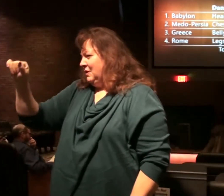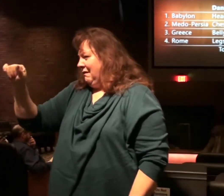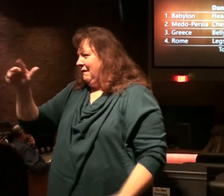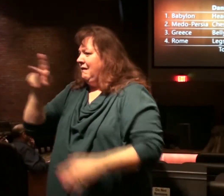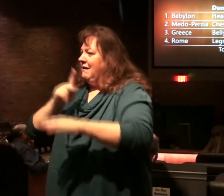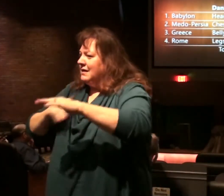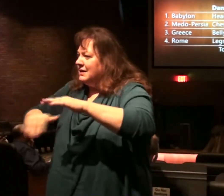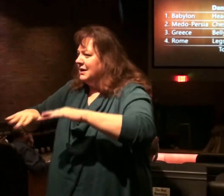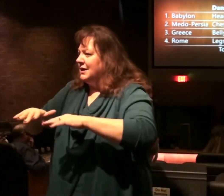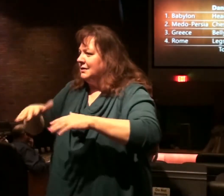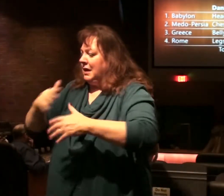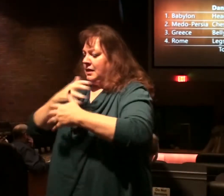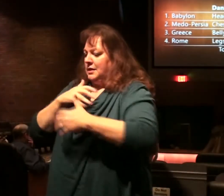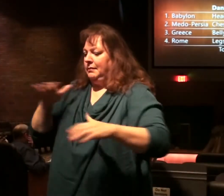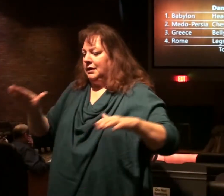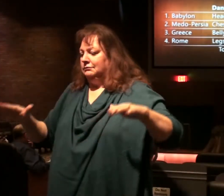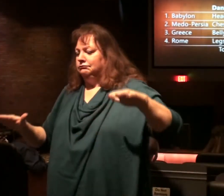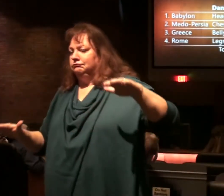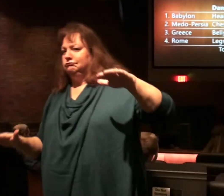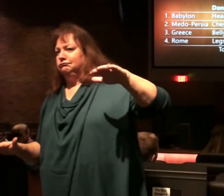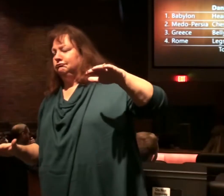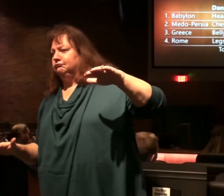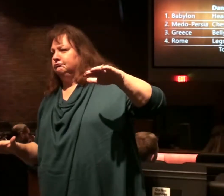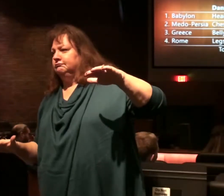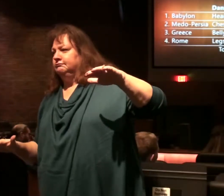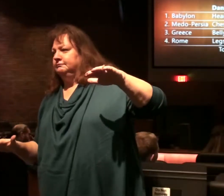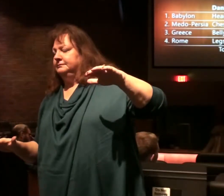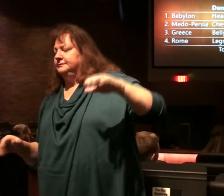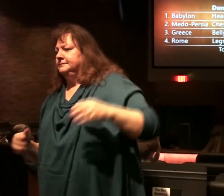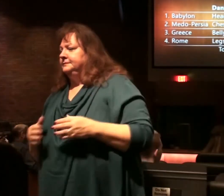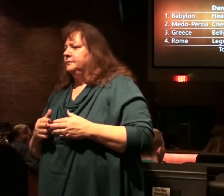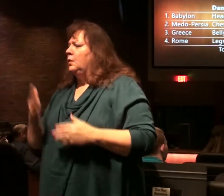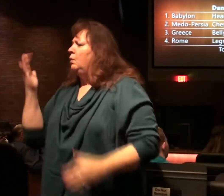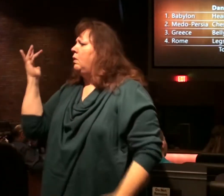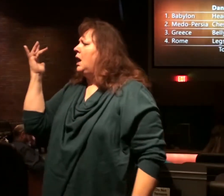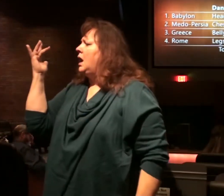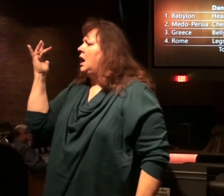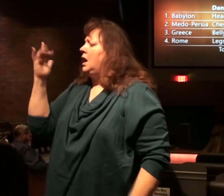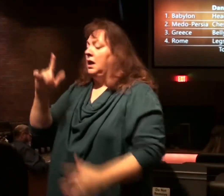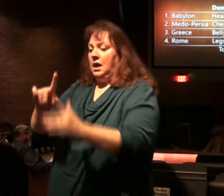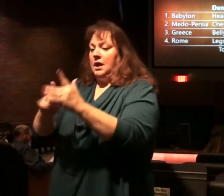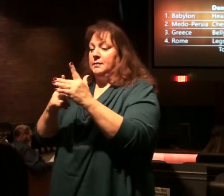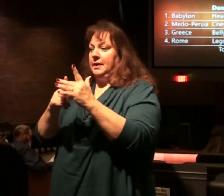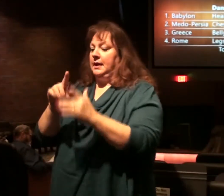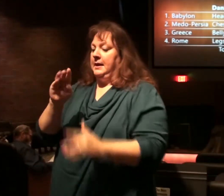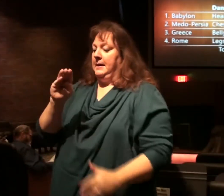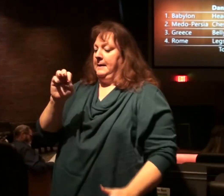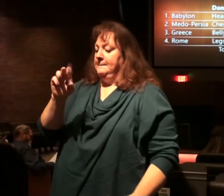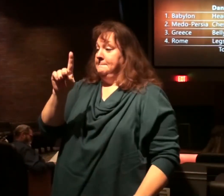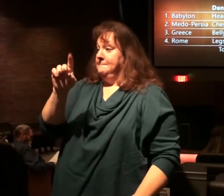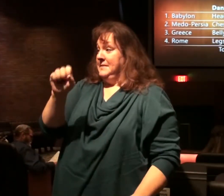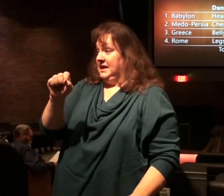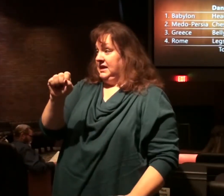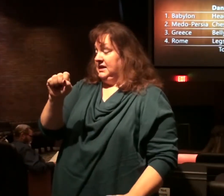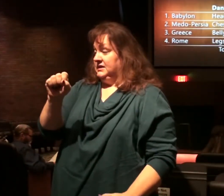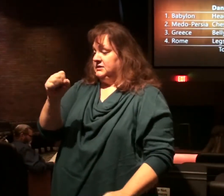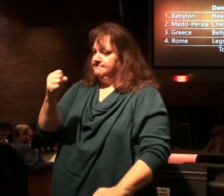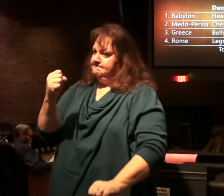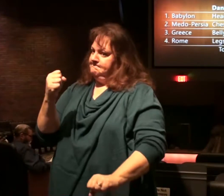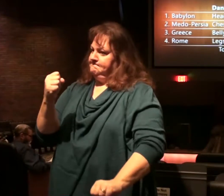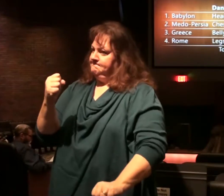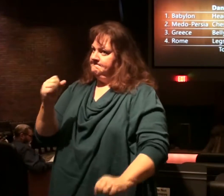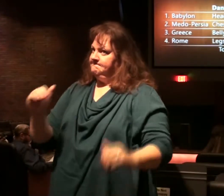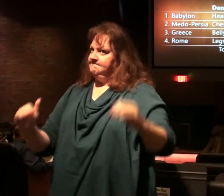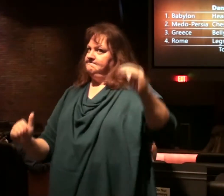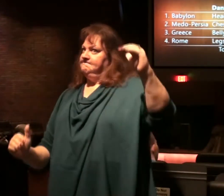You see, the bear raised up on one side. Because at the beginning, the Medes were the dominant element